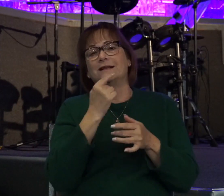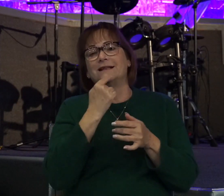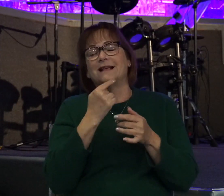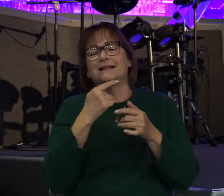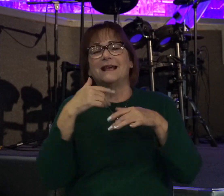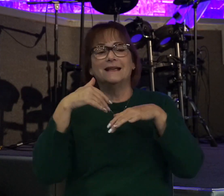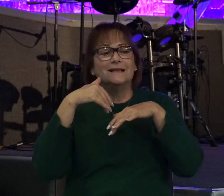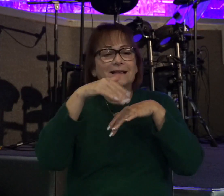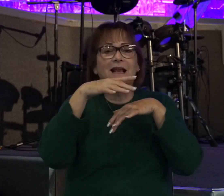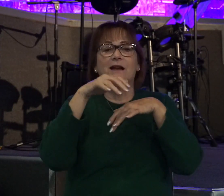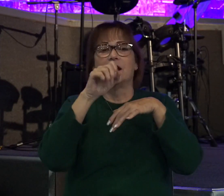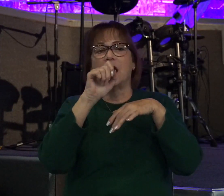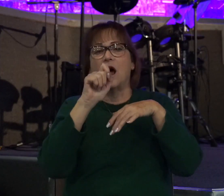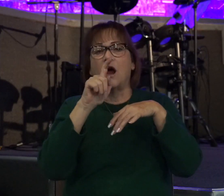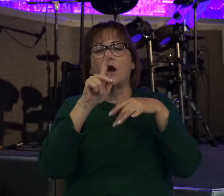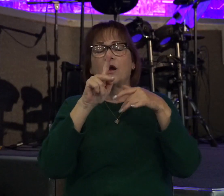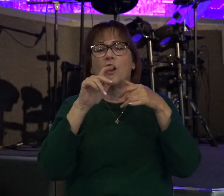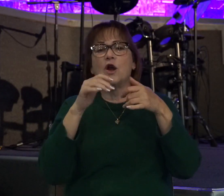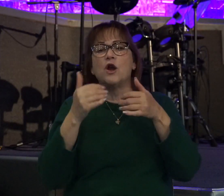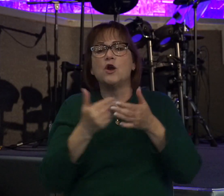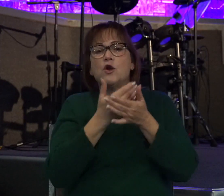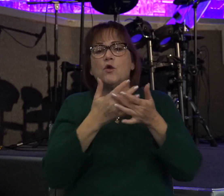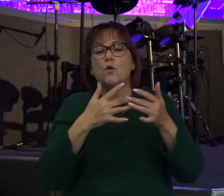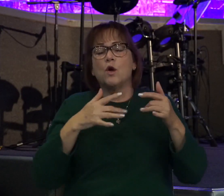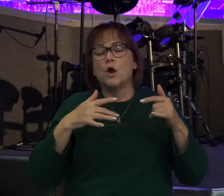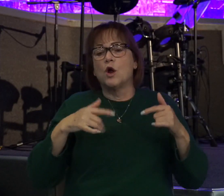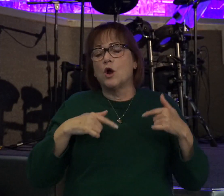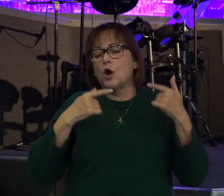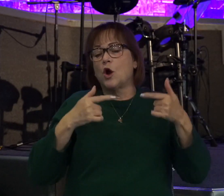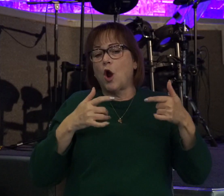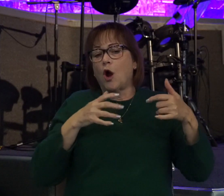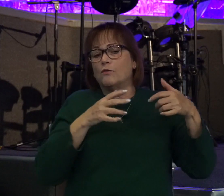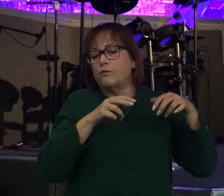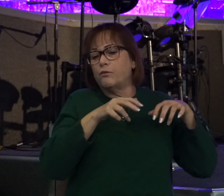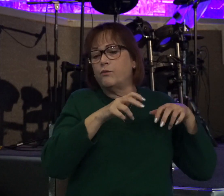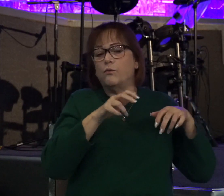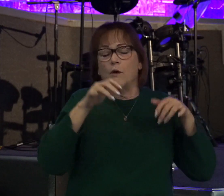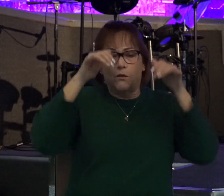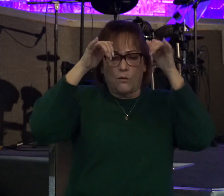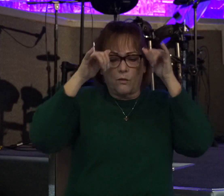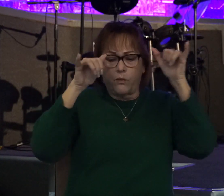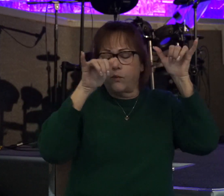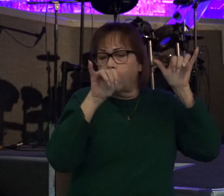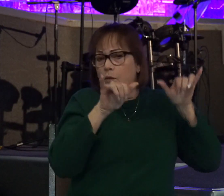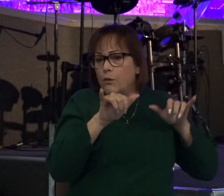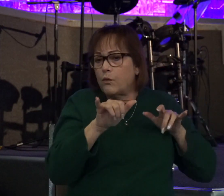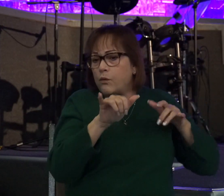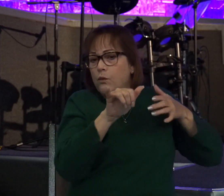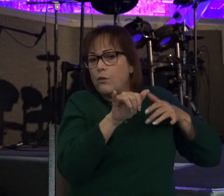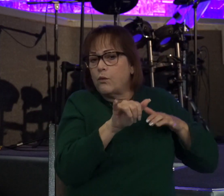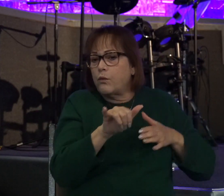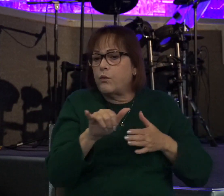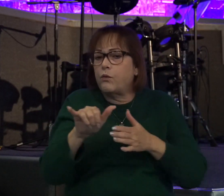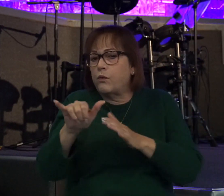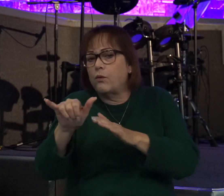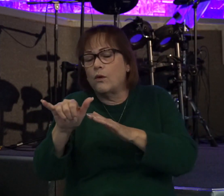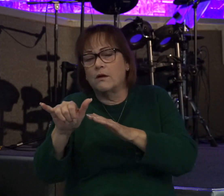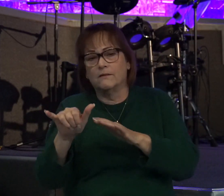the Ark of God on a new cart and brought it out of the house of Abinadab, which was on the hill. And